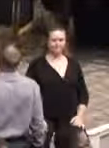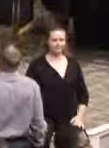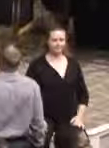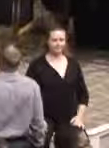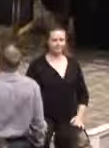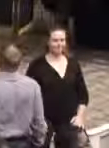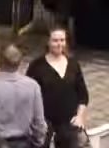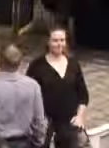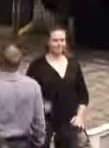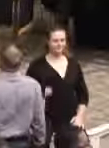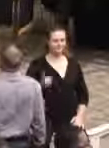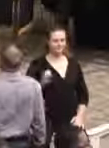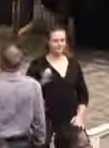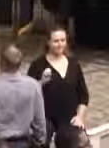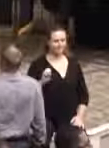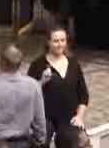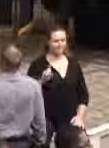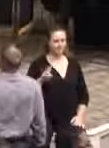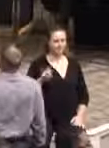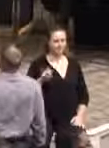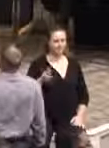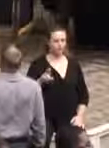Edward Evans.